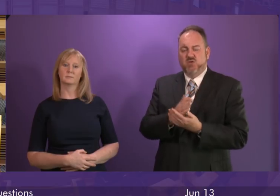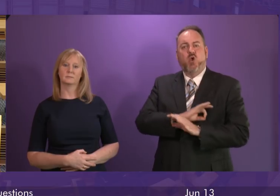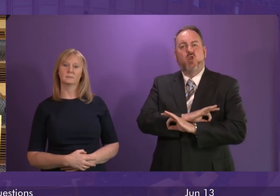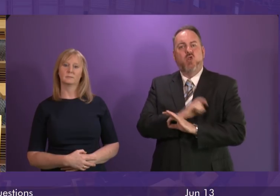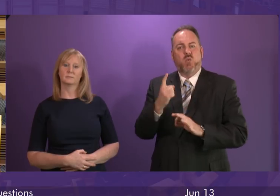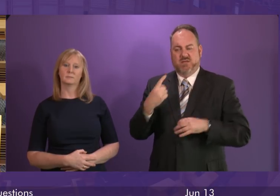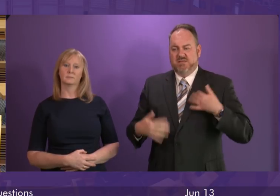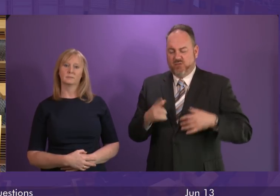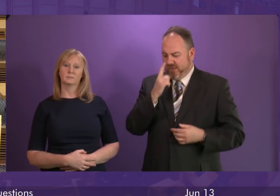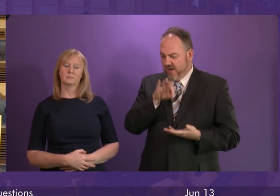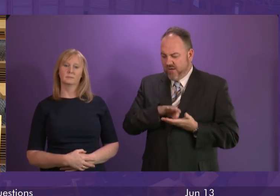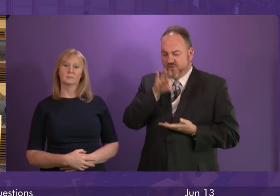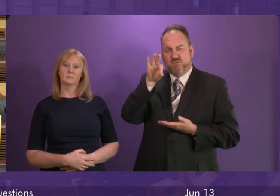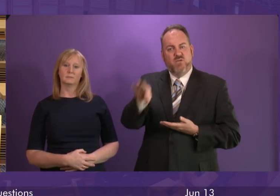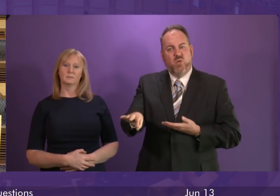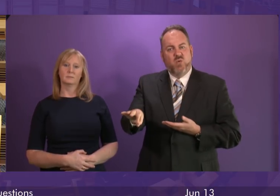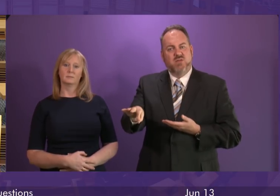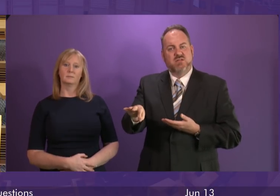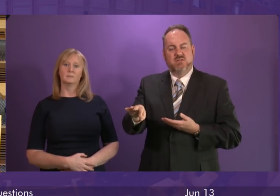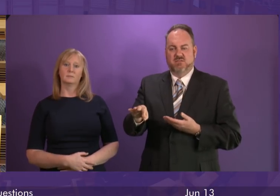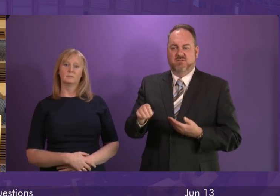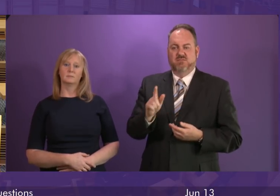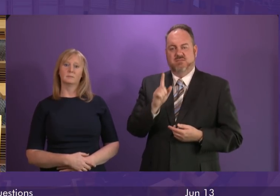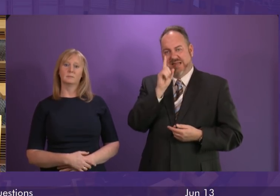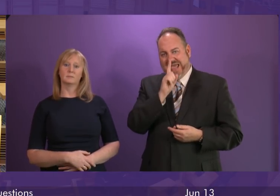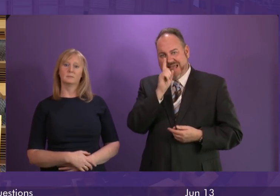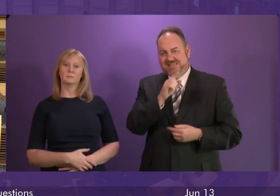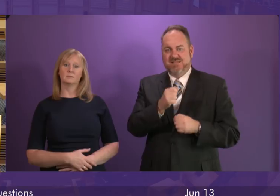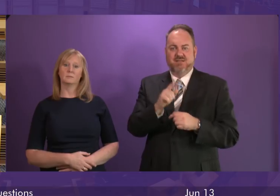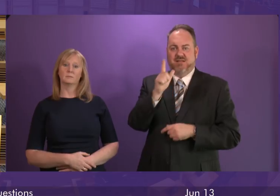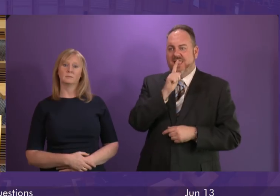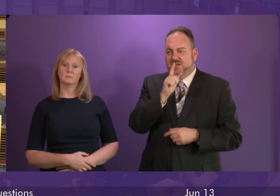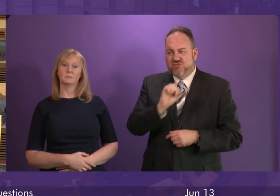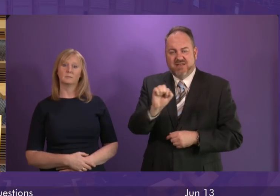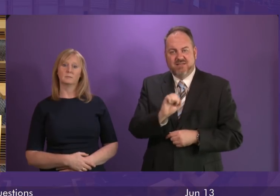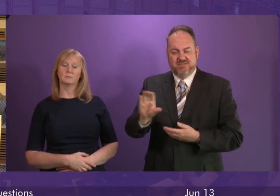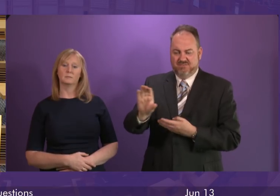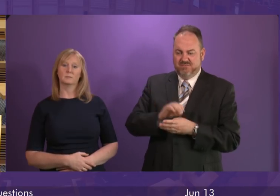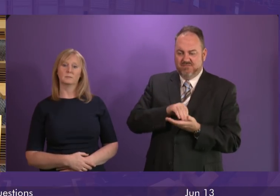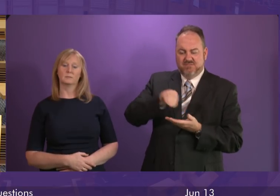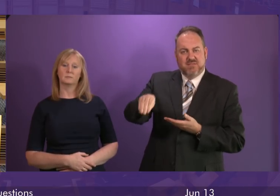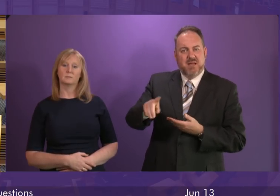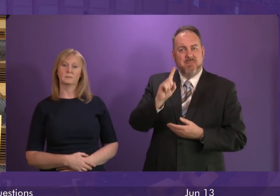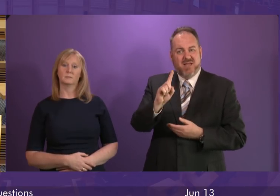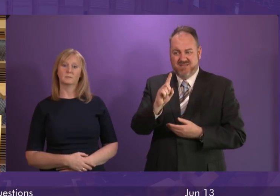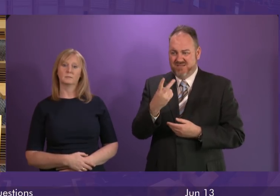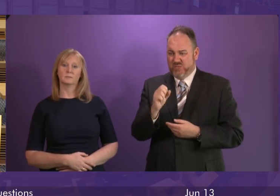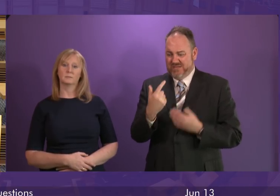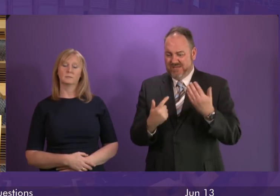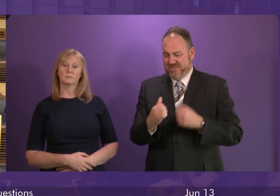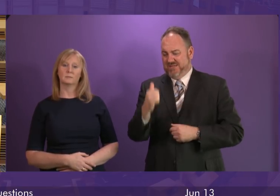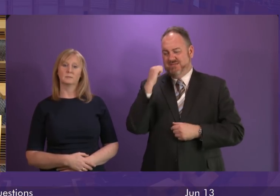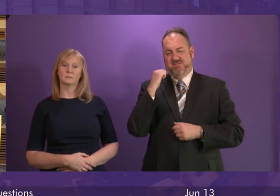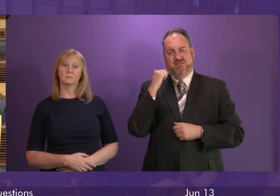poverty by 2016. But instead of eradicating fuel poverty by 2016, the First